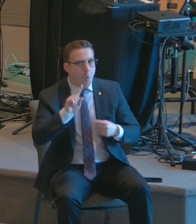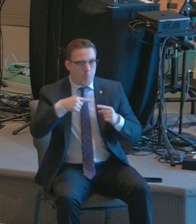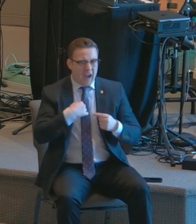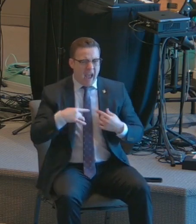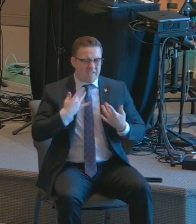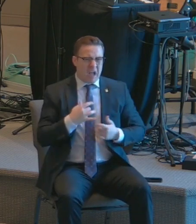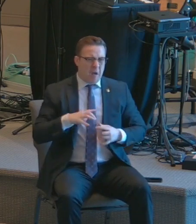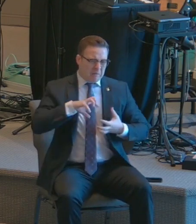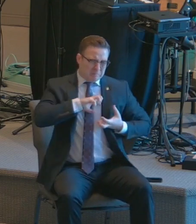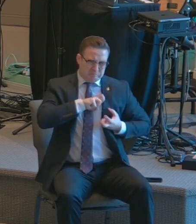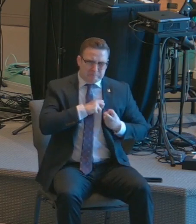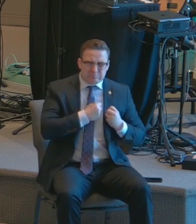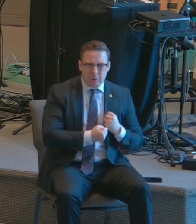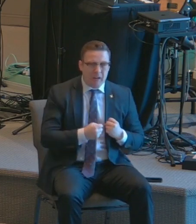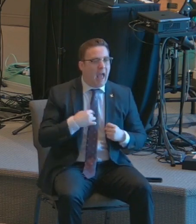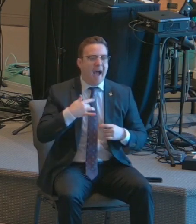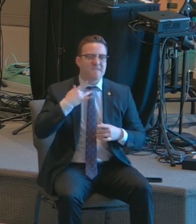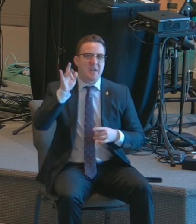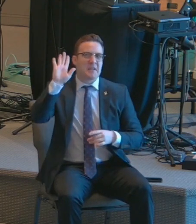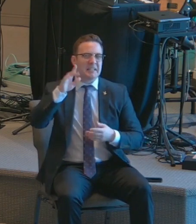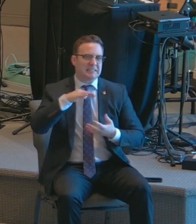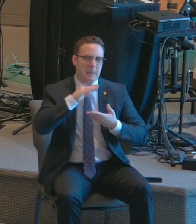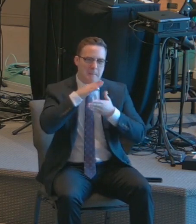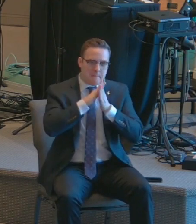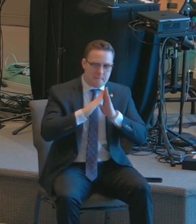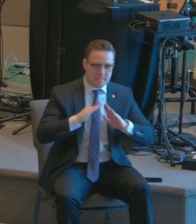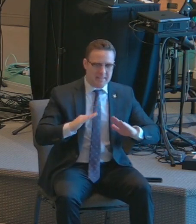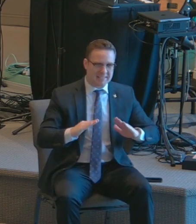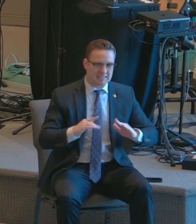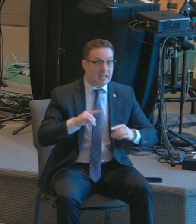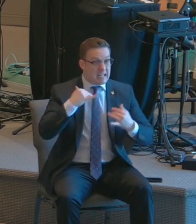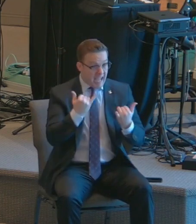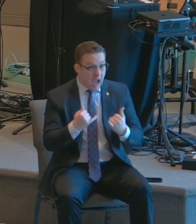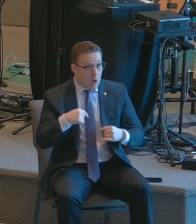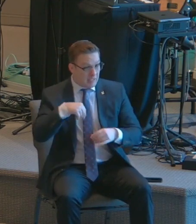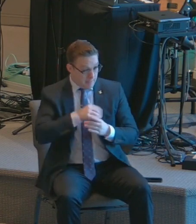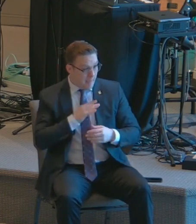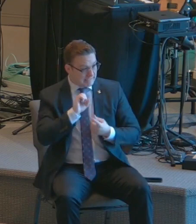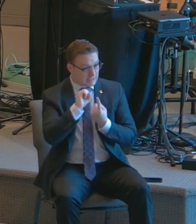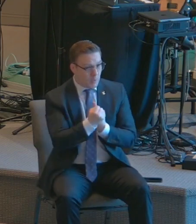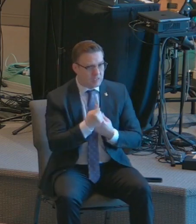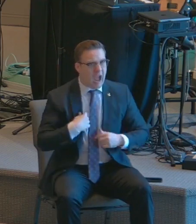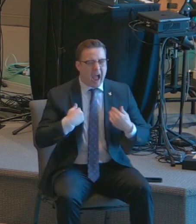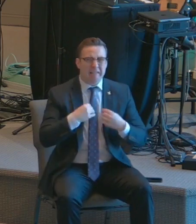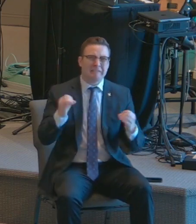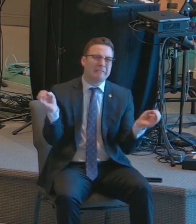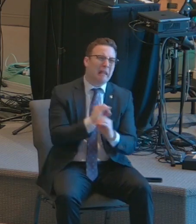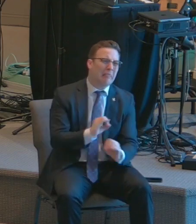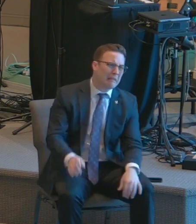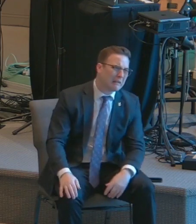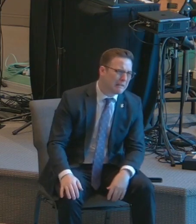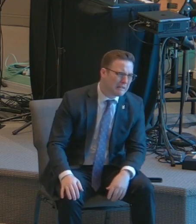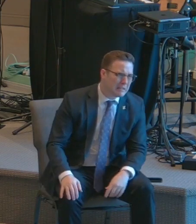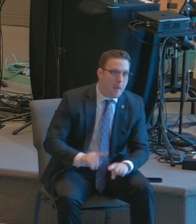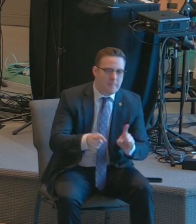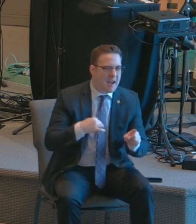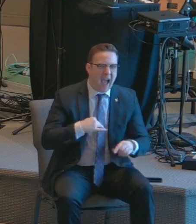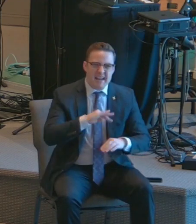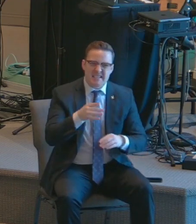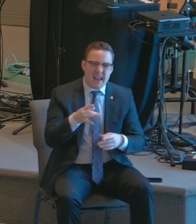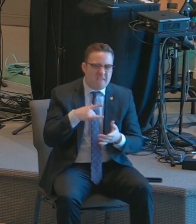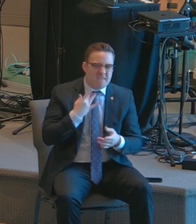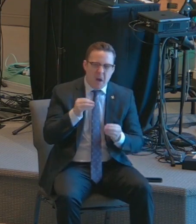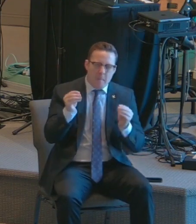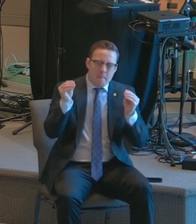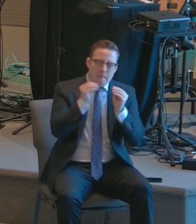broke, I felt his peace. I felt the most peace I've ever felt. Even right now where I'm at, I have nothing. But I'm telling you, I've never felt more